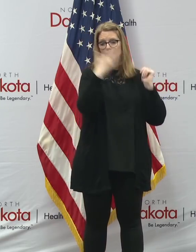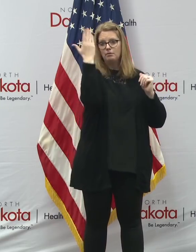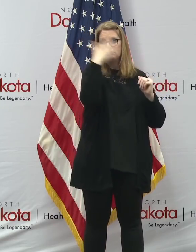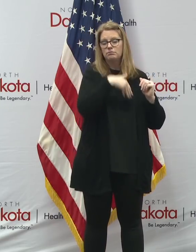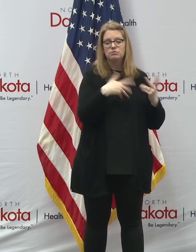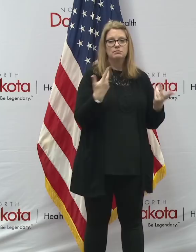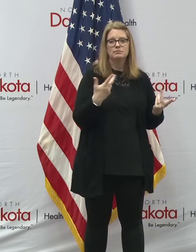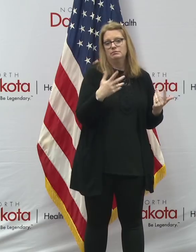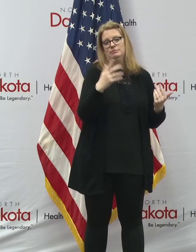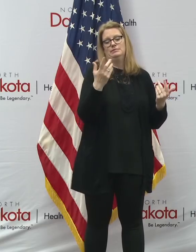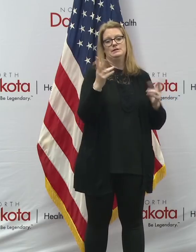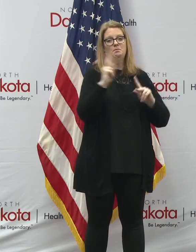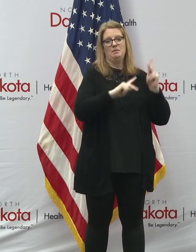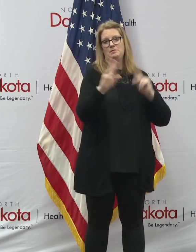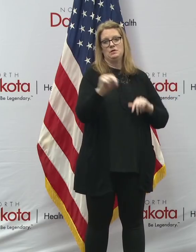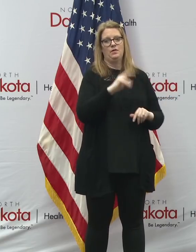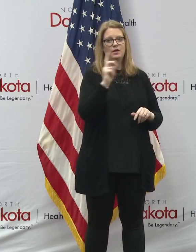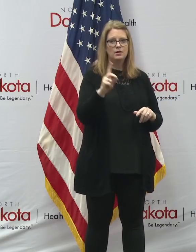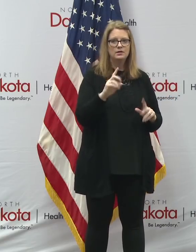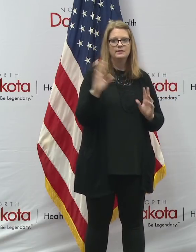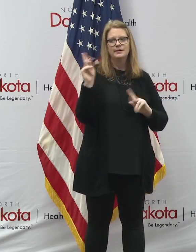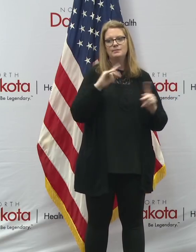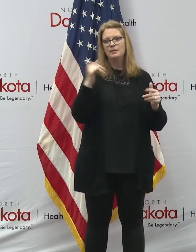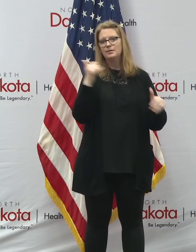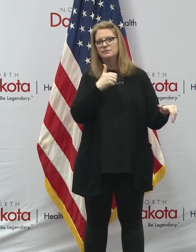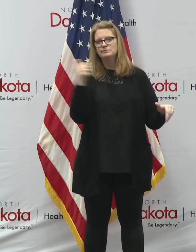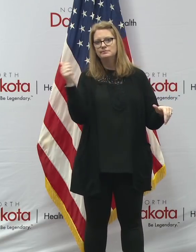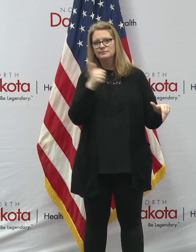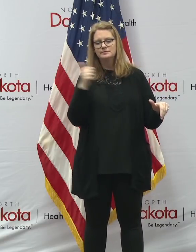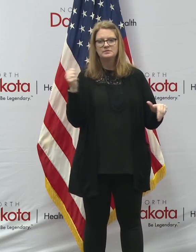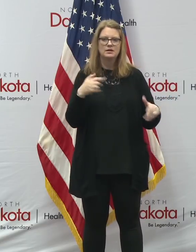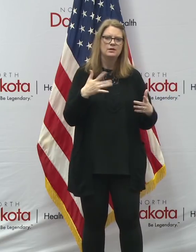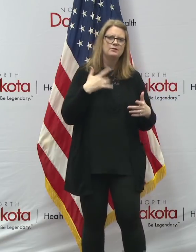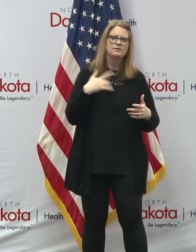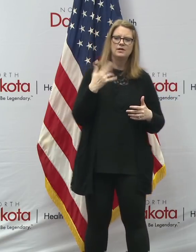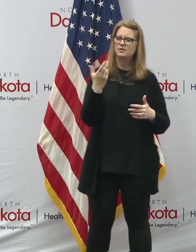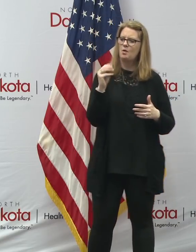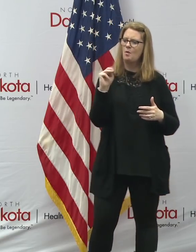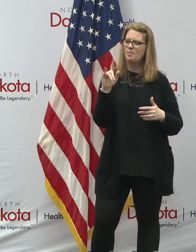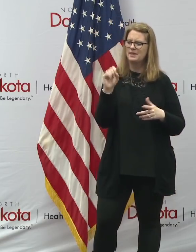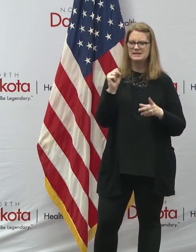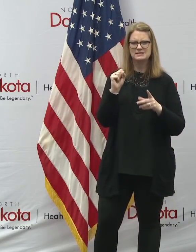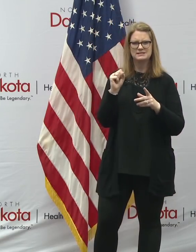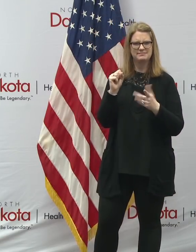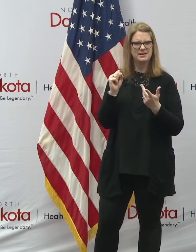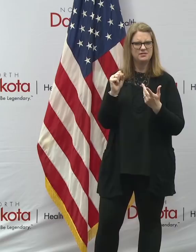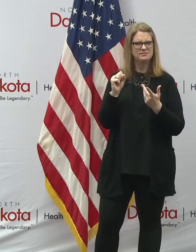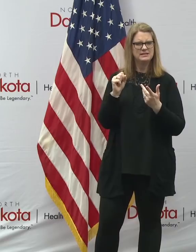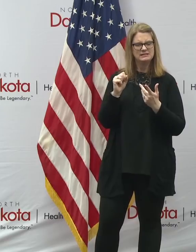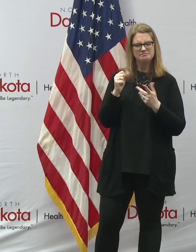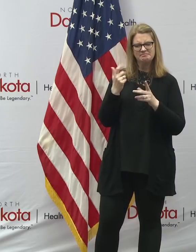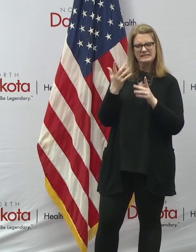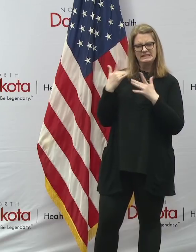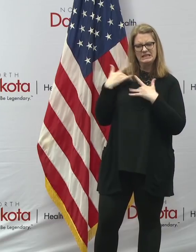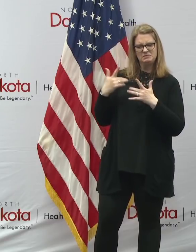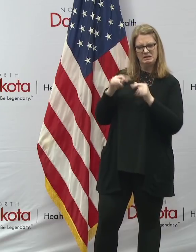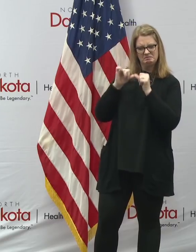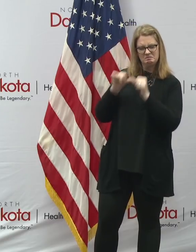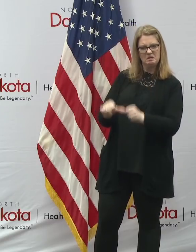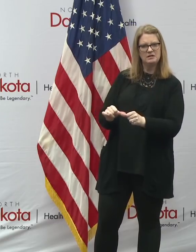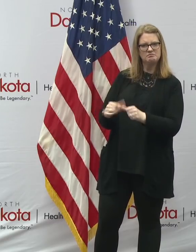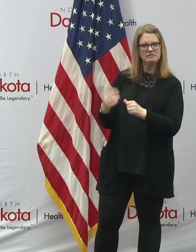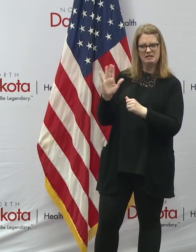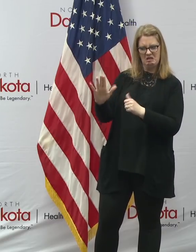Dakota, the people that are moving in and out. Often we think of homelessness maybe as a chronic condition that is the responsibility of that